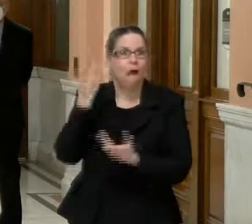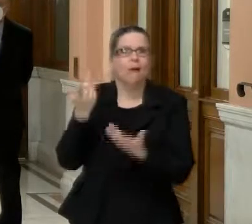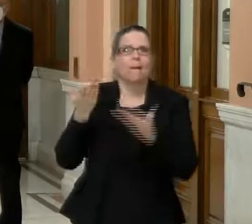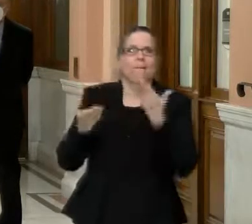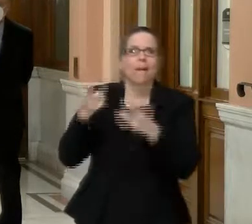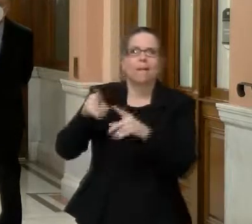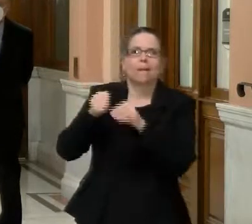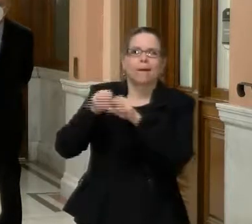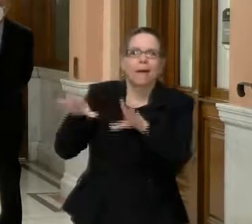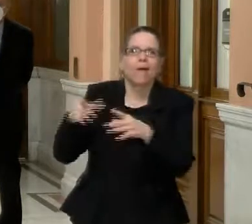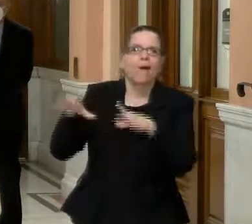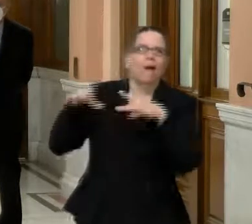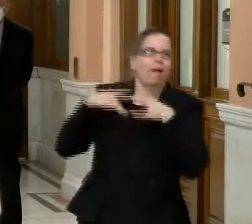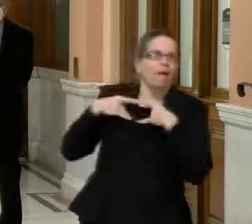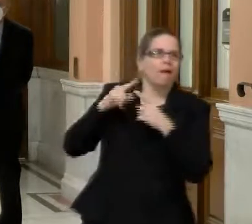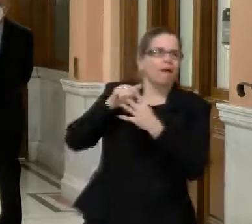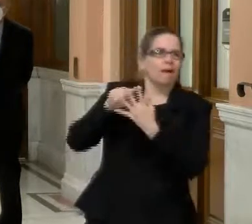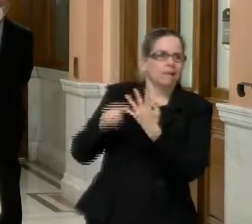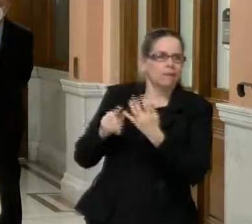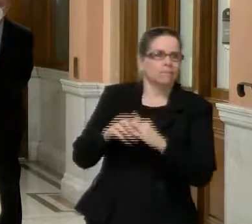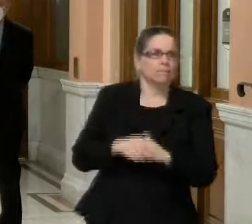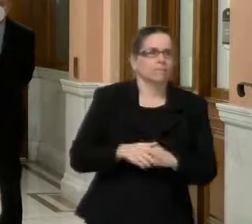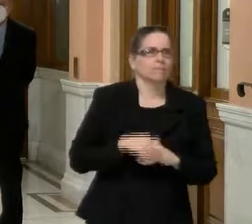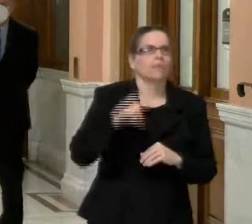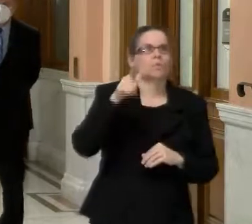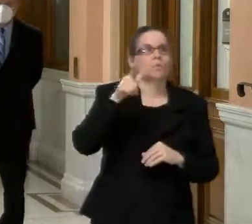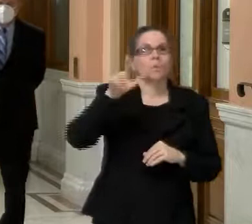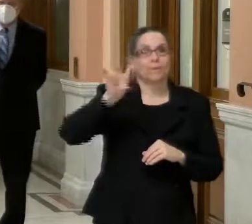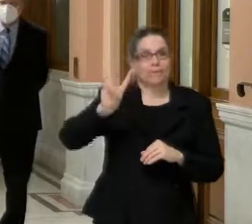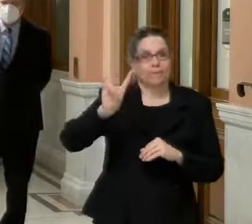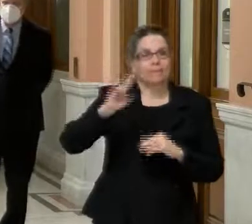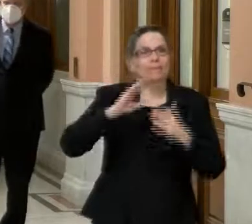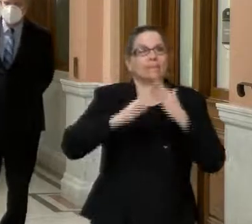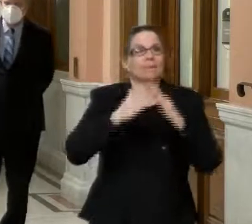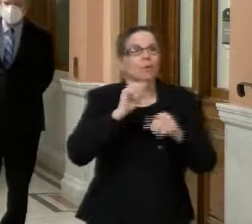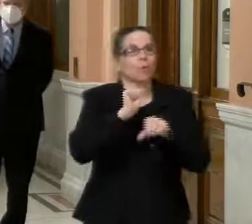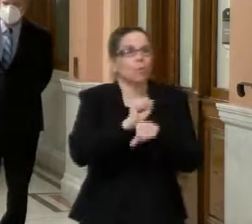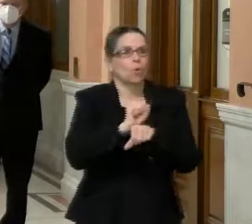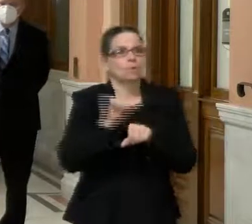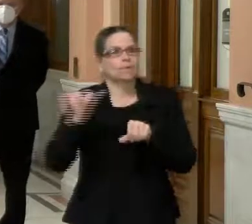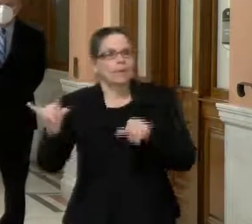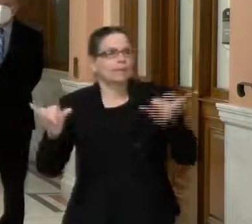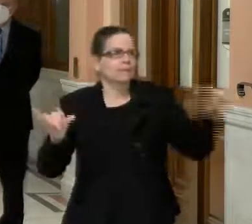total of 27 city employees who are either in isolation or quarantine.